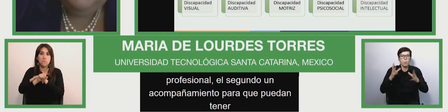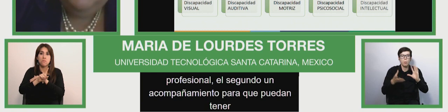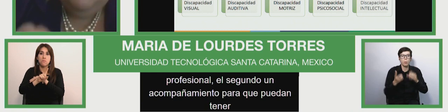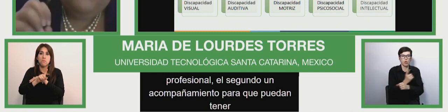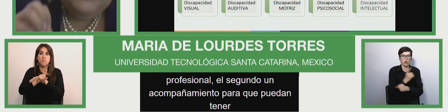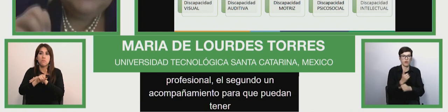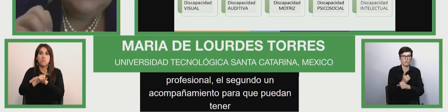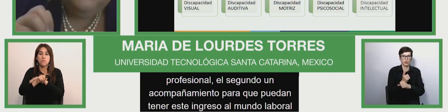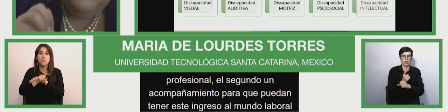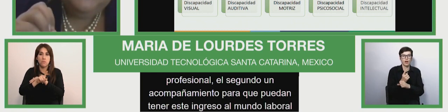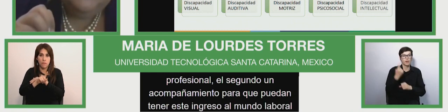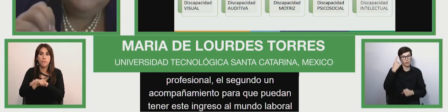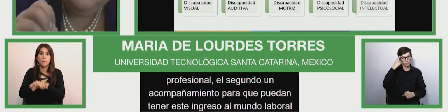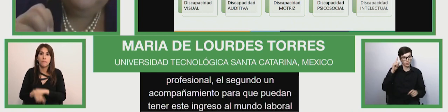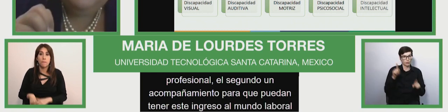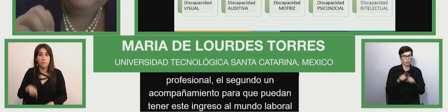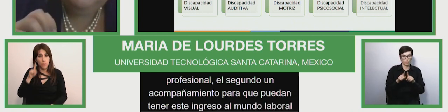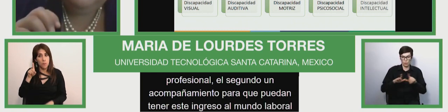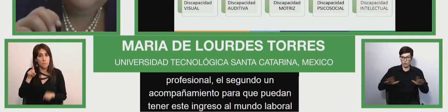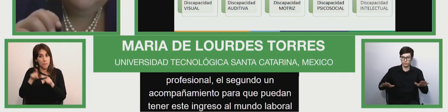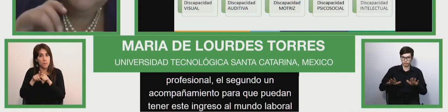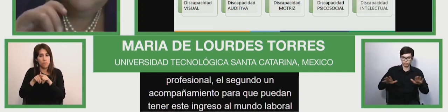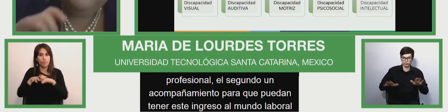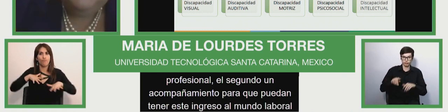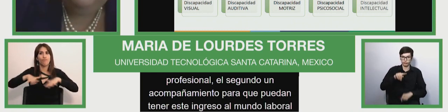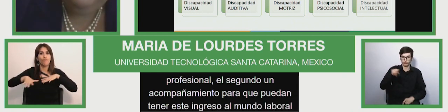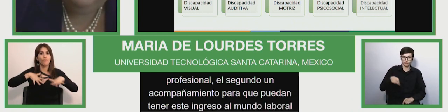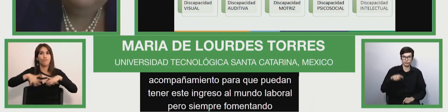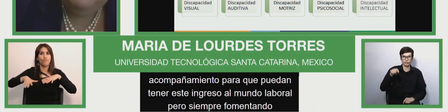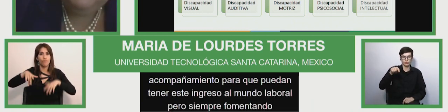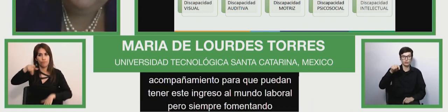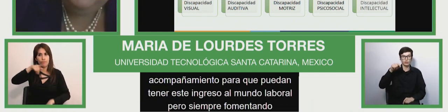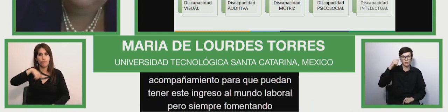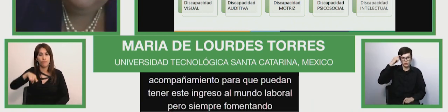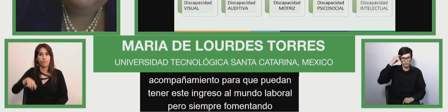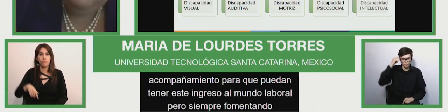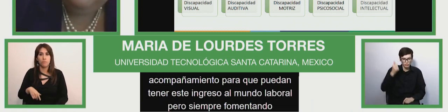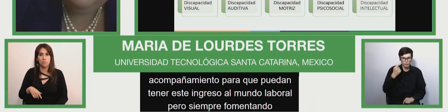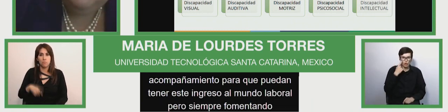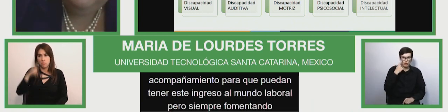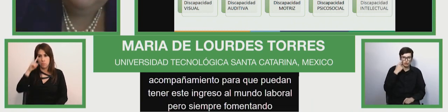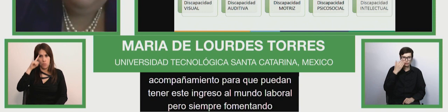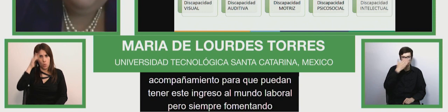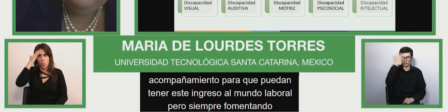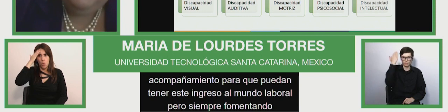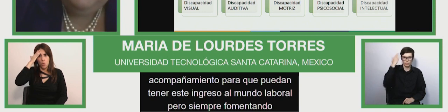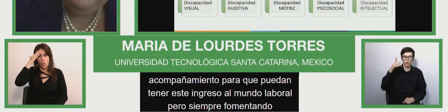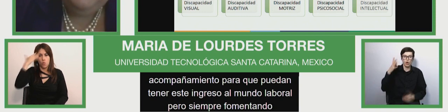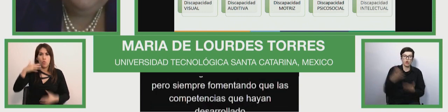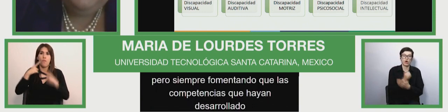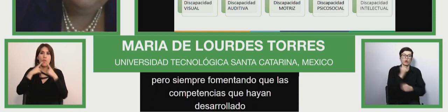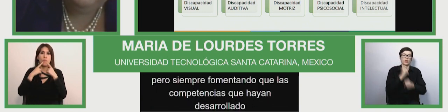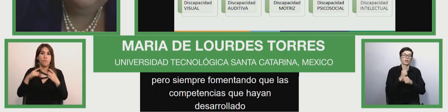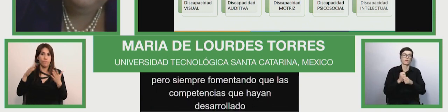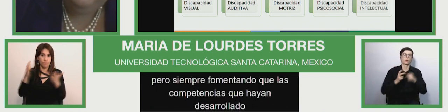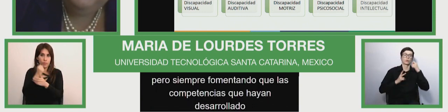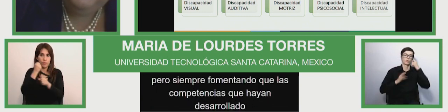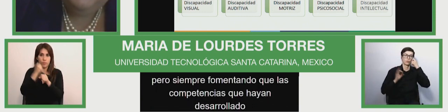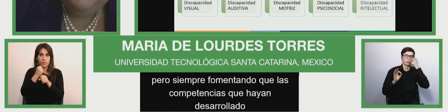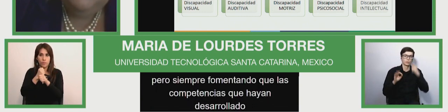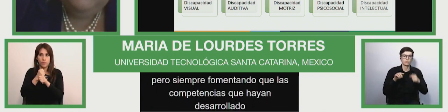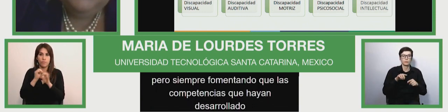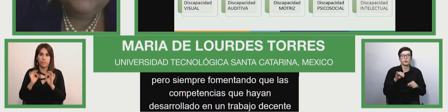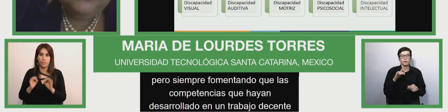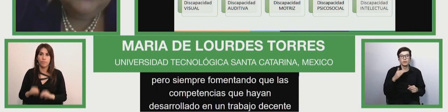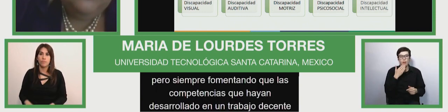the second objective is to have a company such that we can have entry into